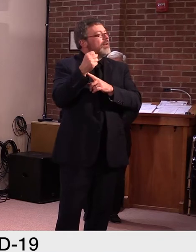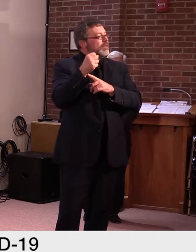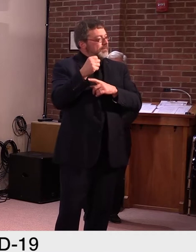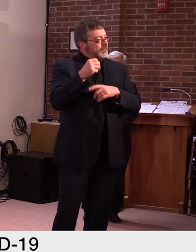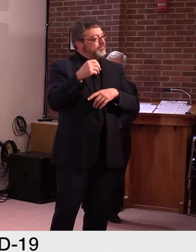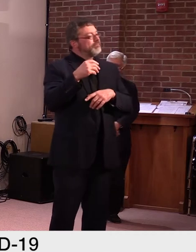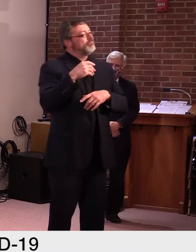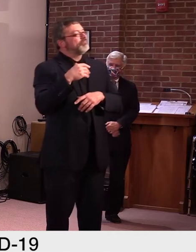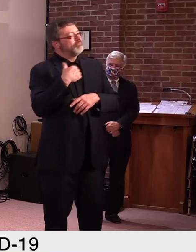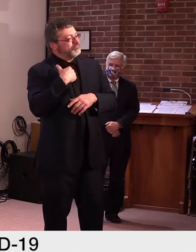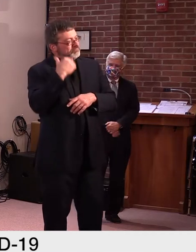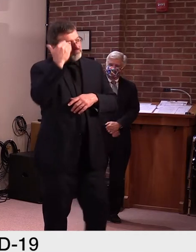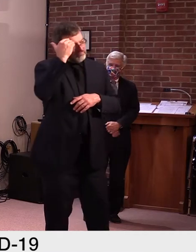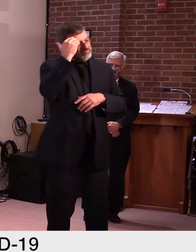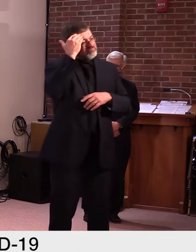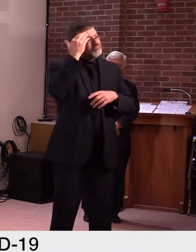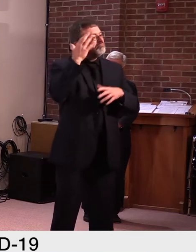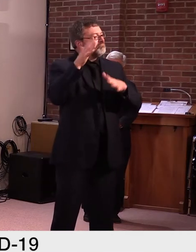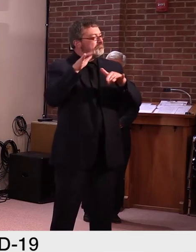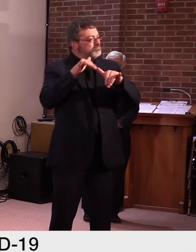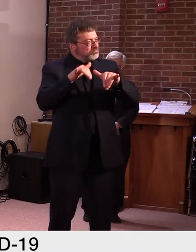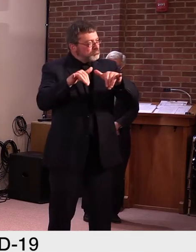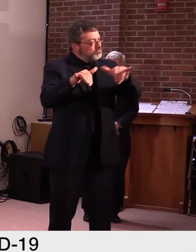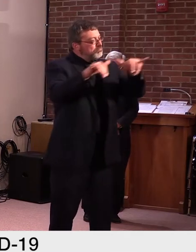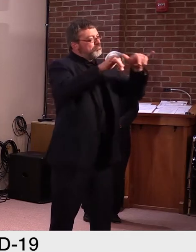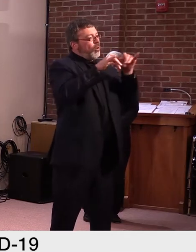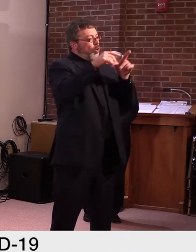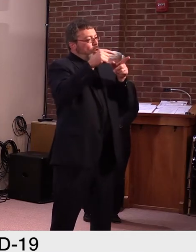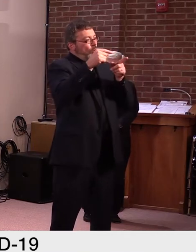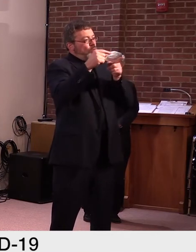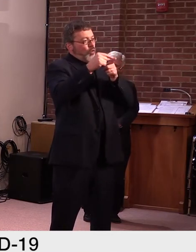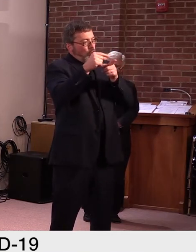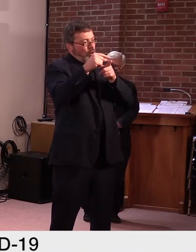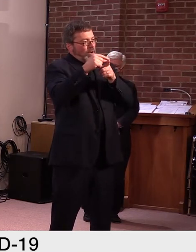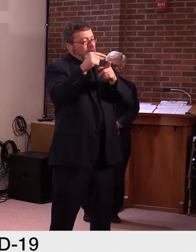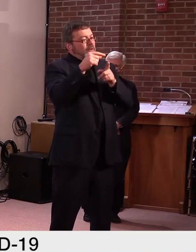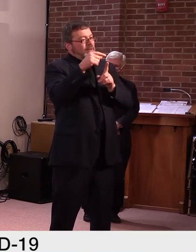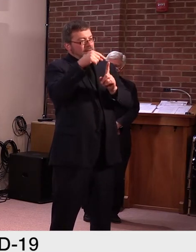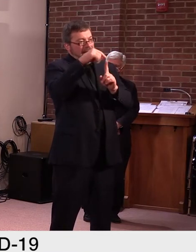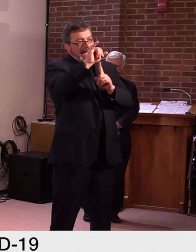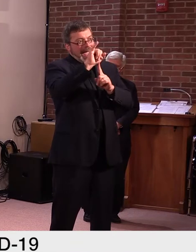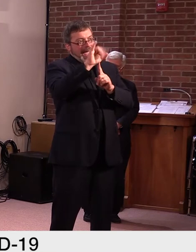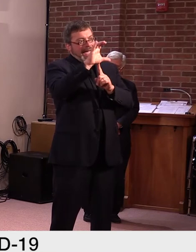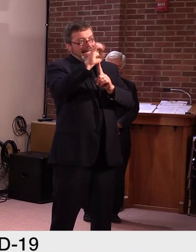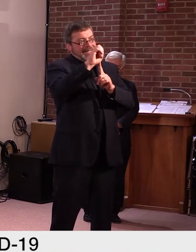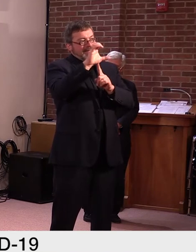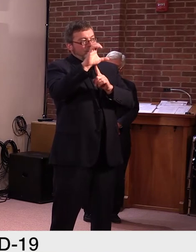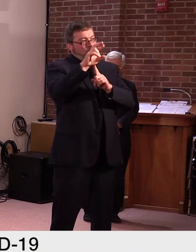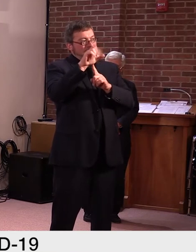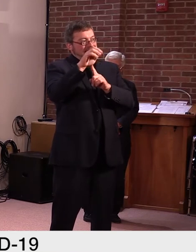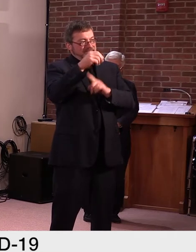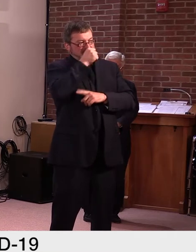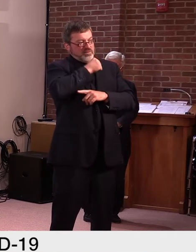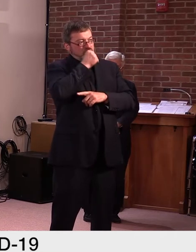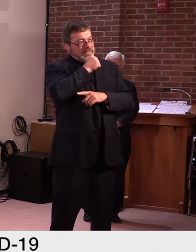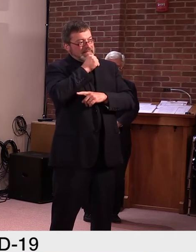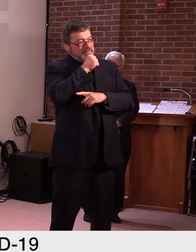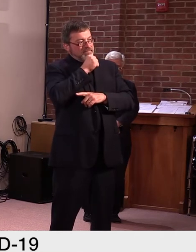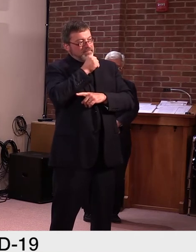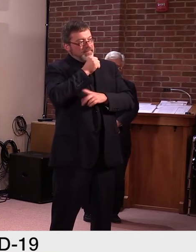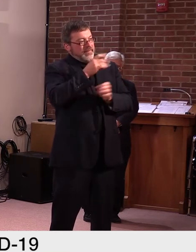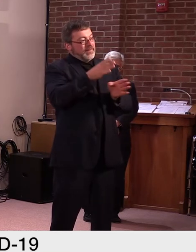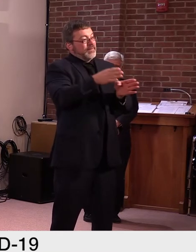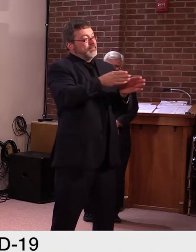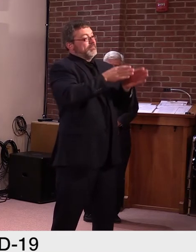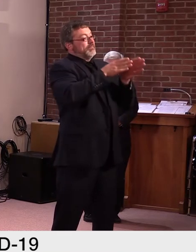standards regarding the term ice cream. And, uh, on top of that, there's an air factor, too, uh, which is